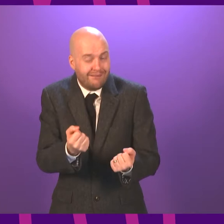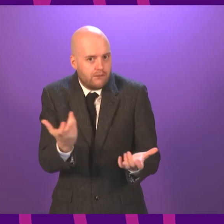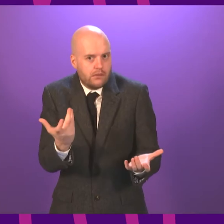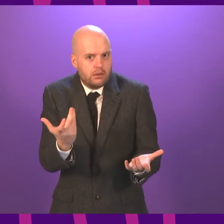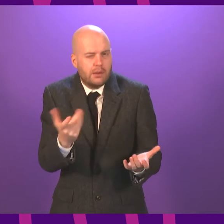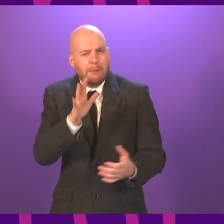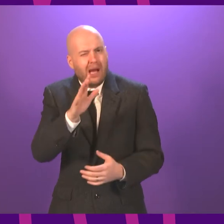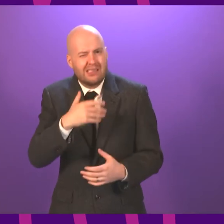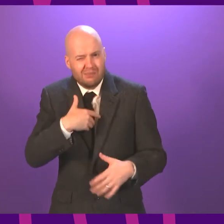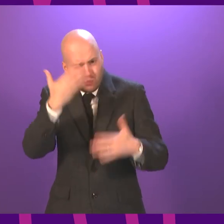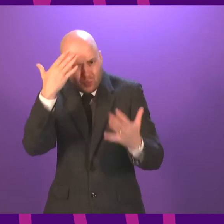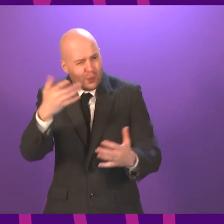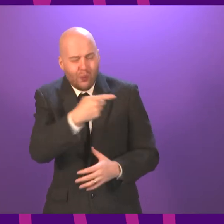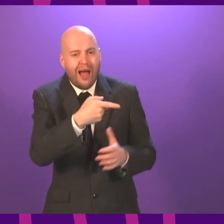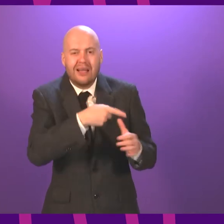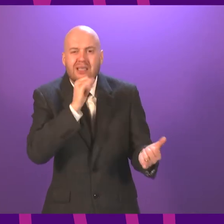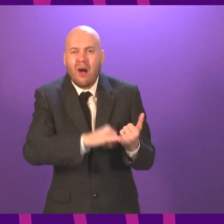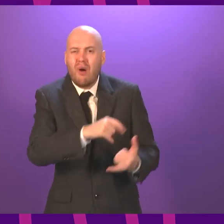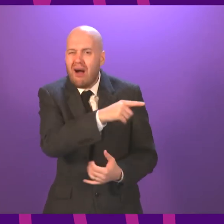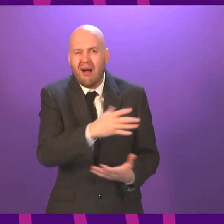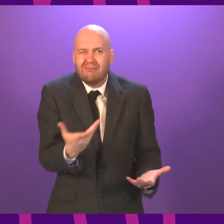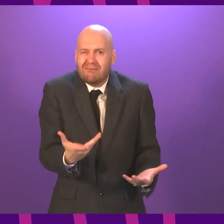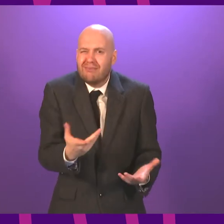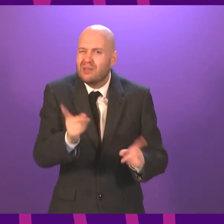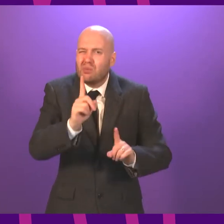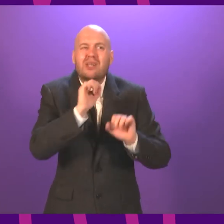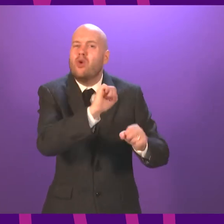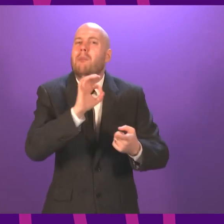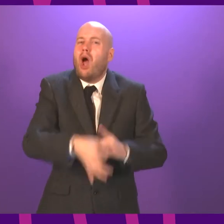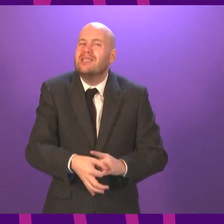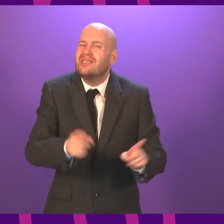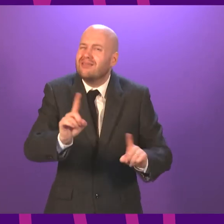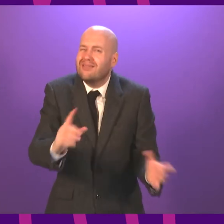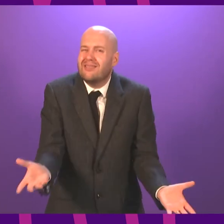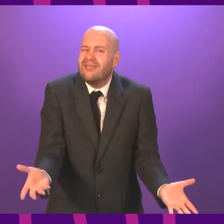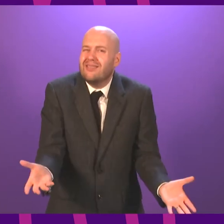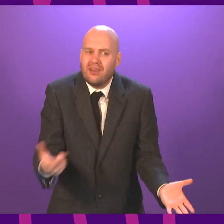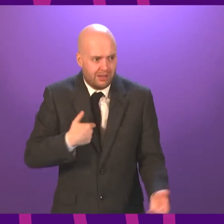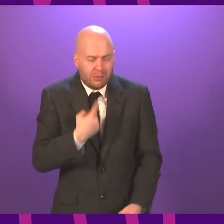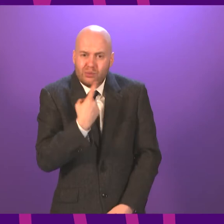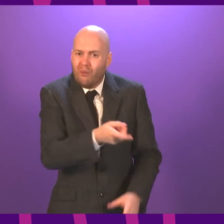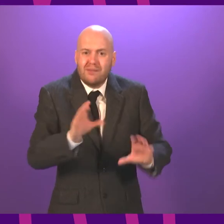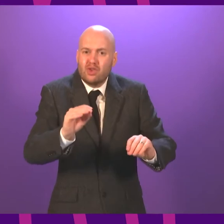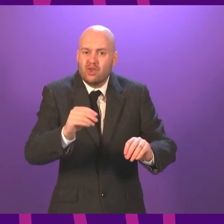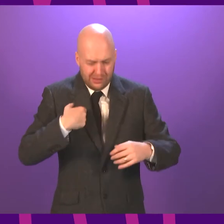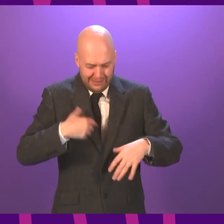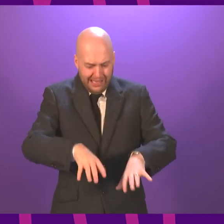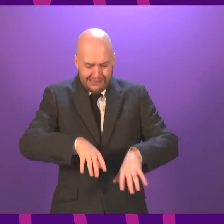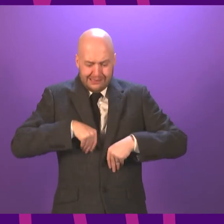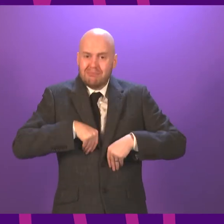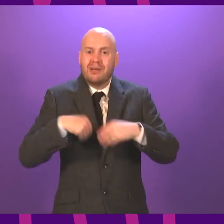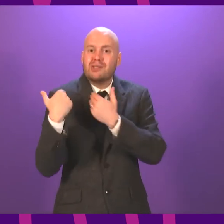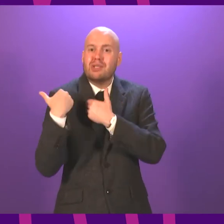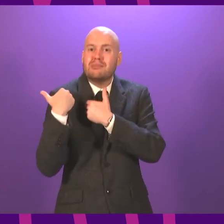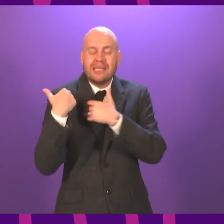point Anna Sarwar is seeking to prove here. I have taken responsibility and will continue to take responsibility. I have done